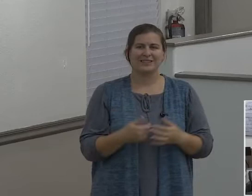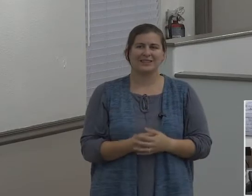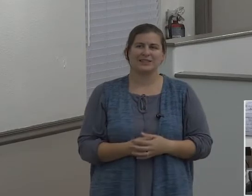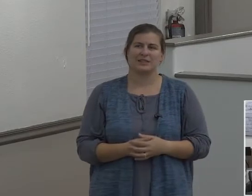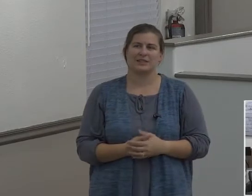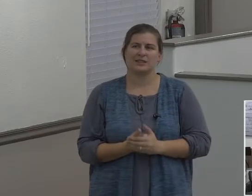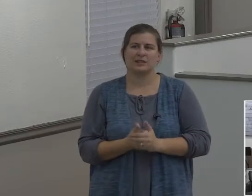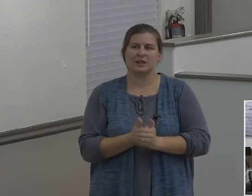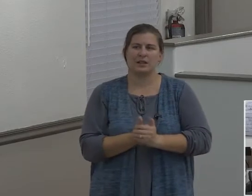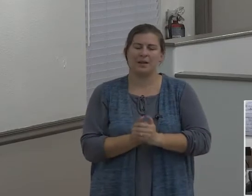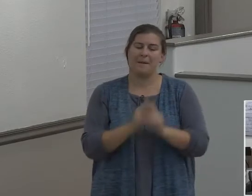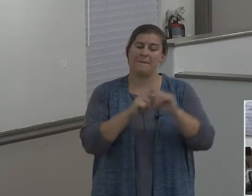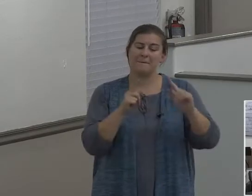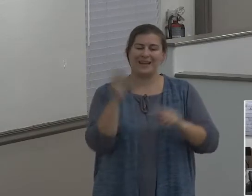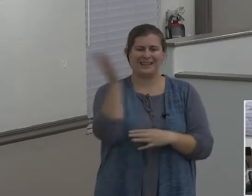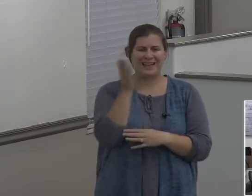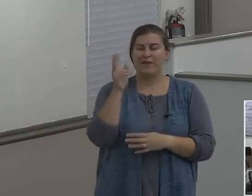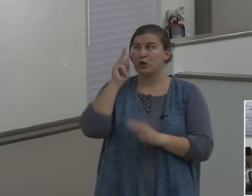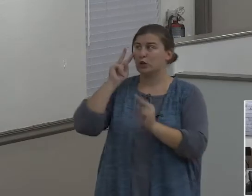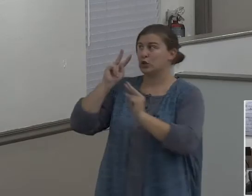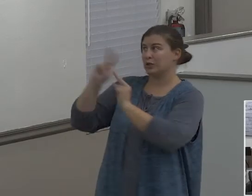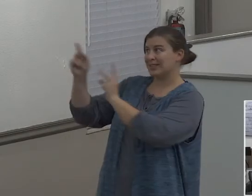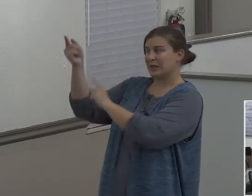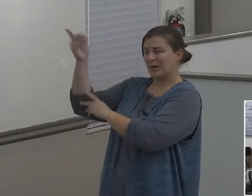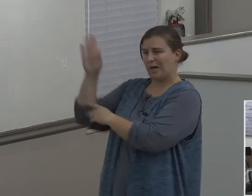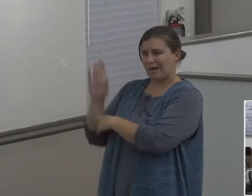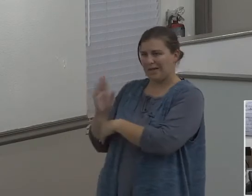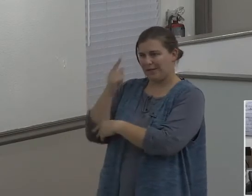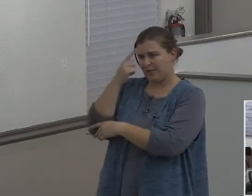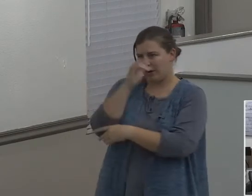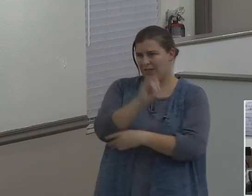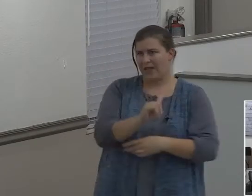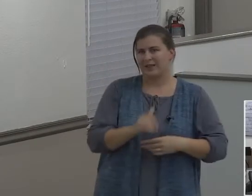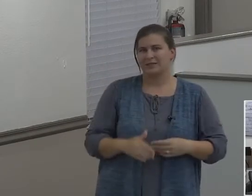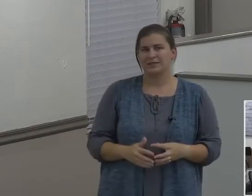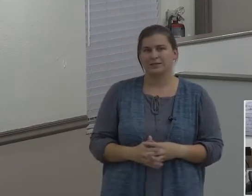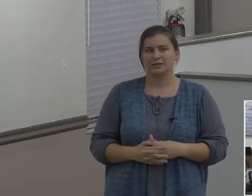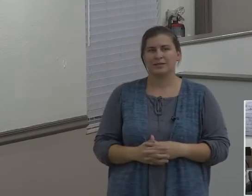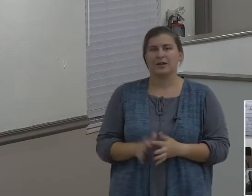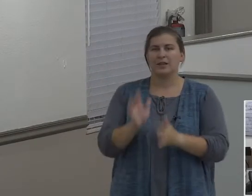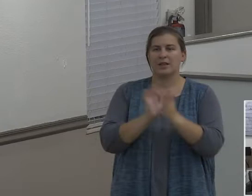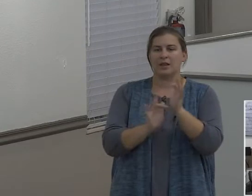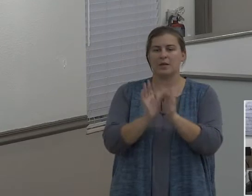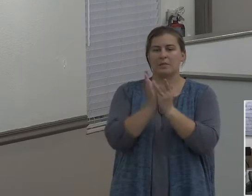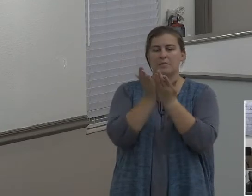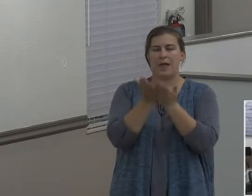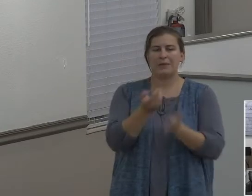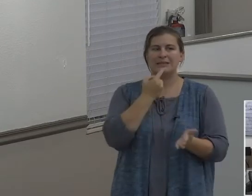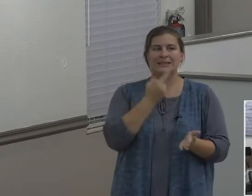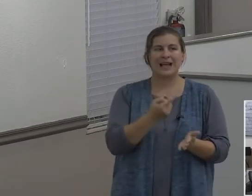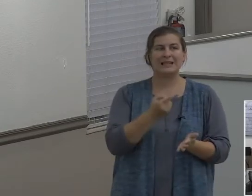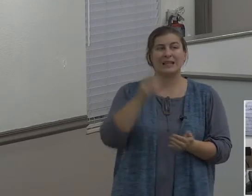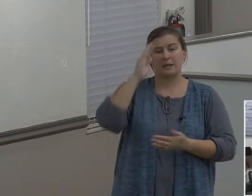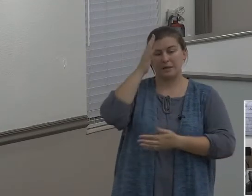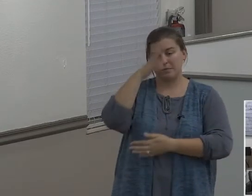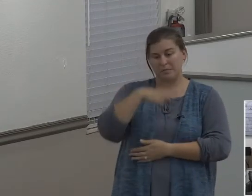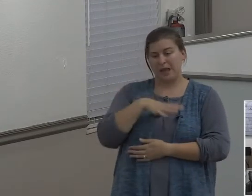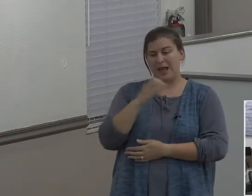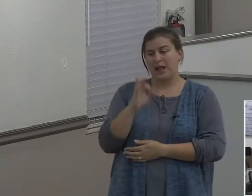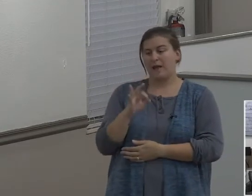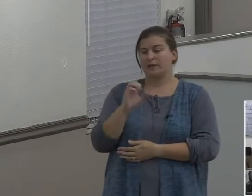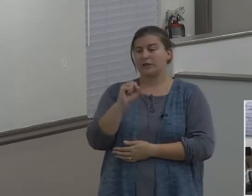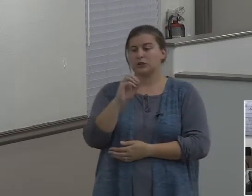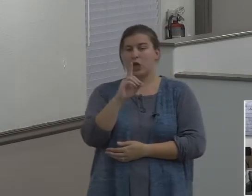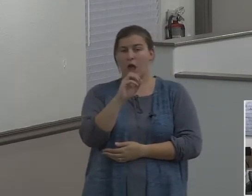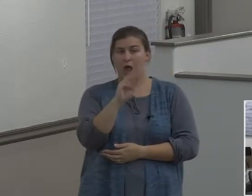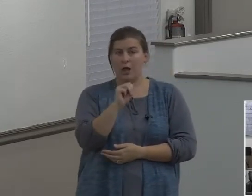He never, he never consulted the Lord at all. And the Bible says the men of Sodom were wicked and sinners before the Lord exceedingly. Lot pitched